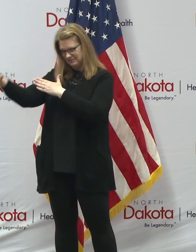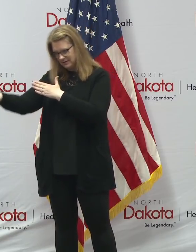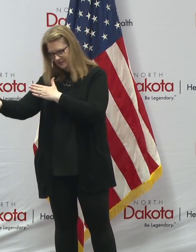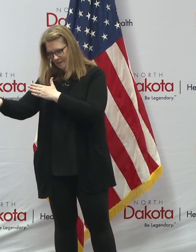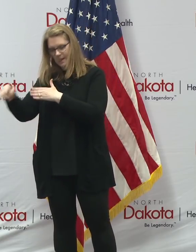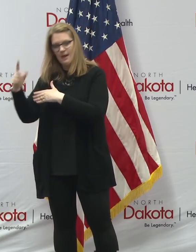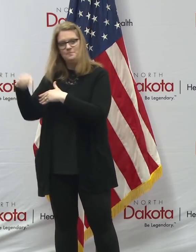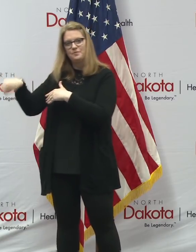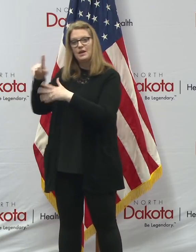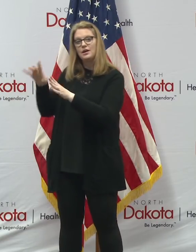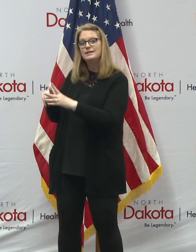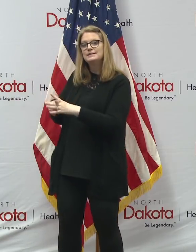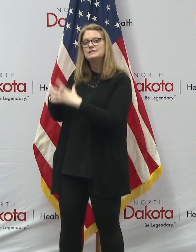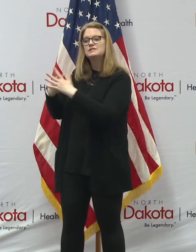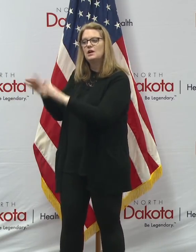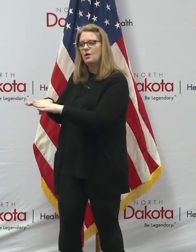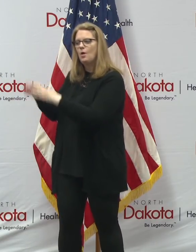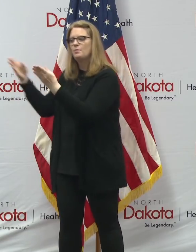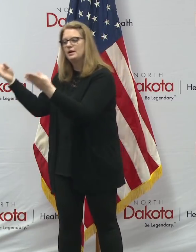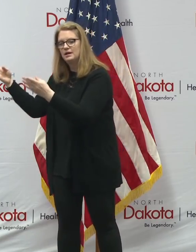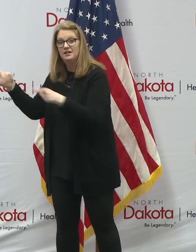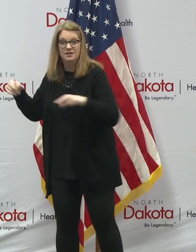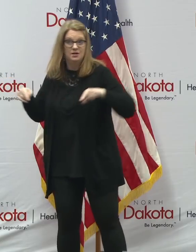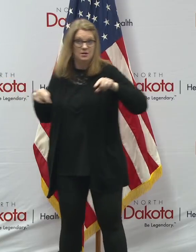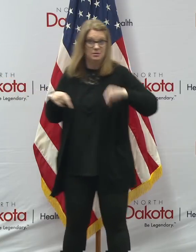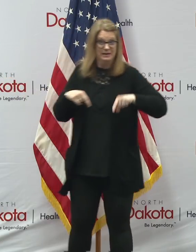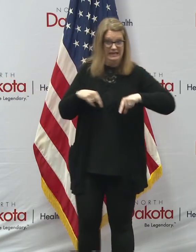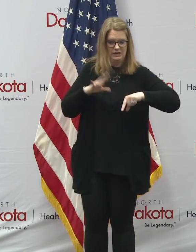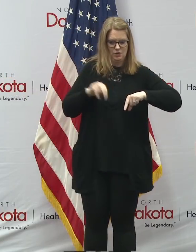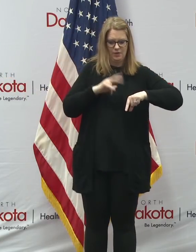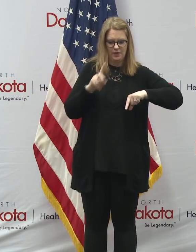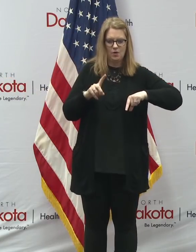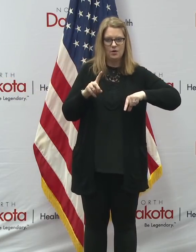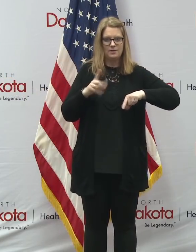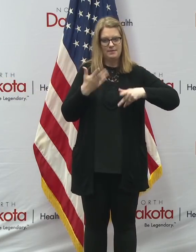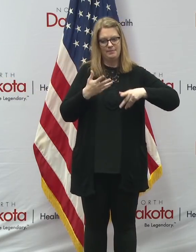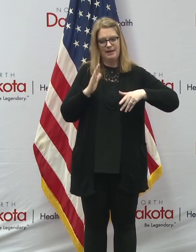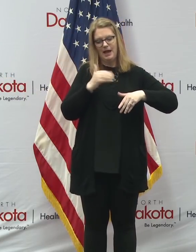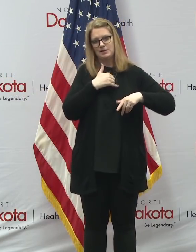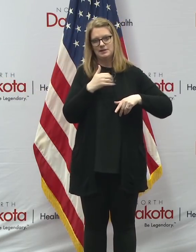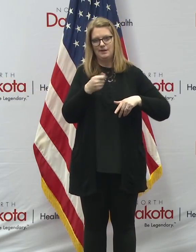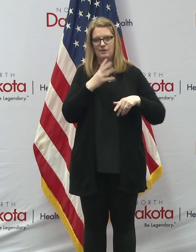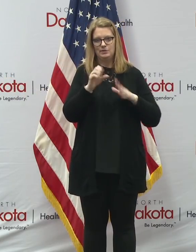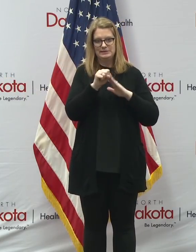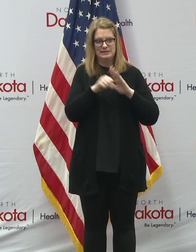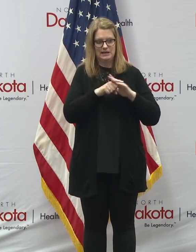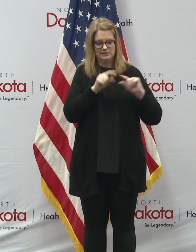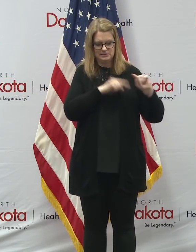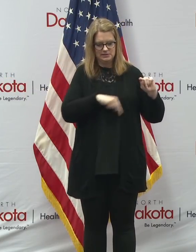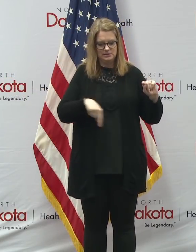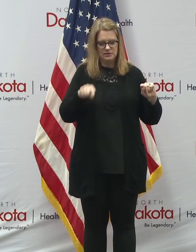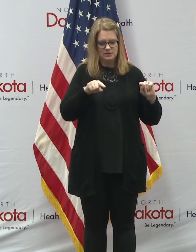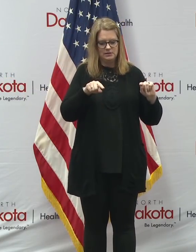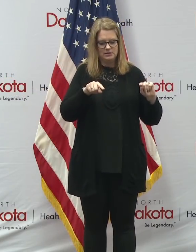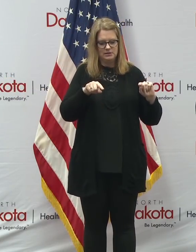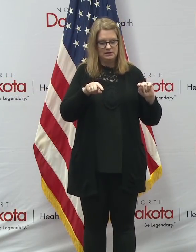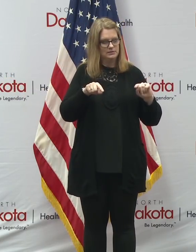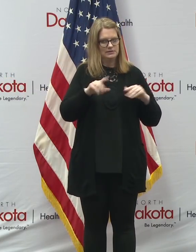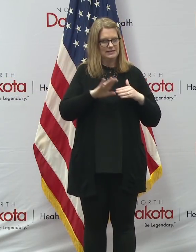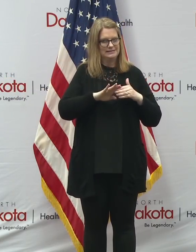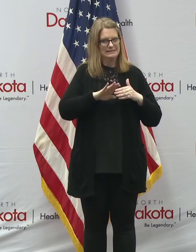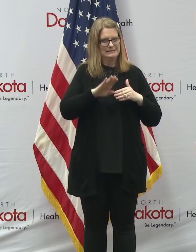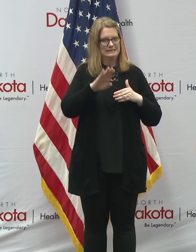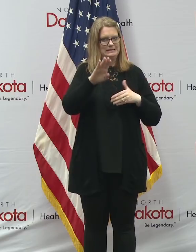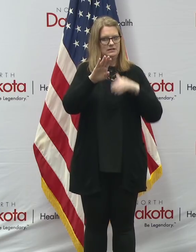start opening up, and we may not be in a position, you know, whether it's us and a few states around us, we may be in a position where we're still climbing and they're